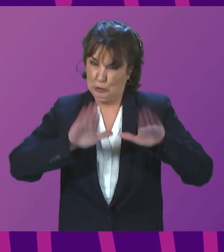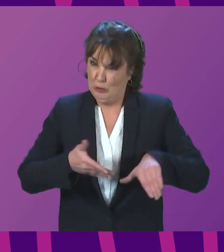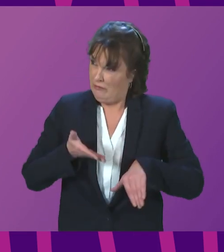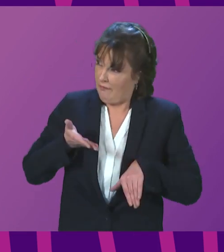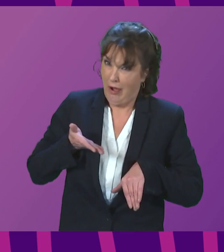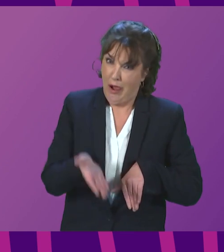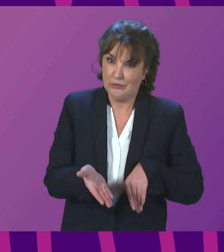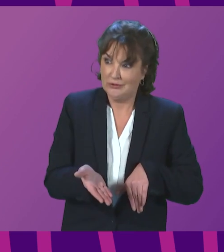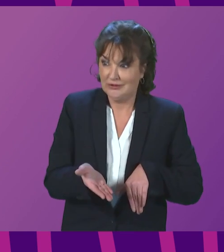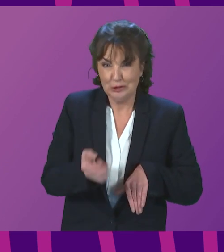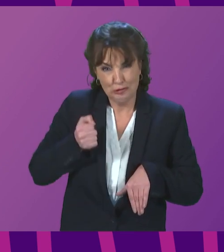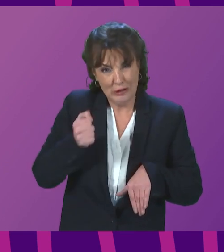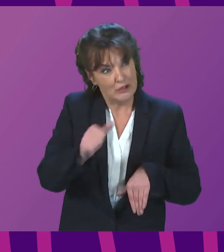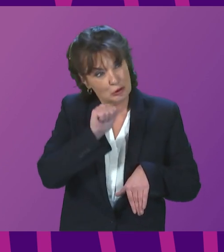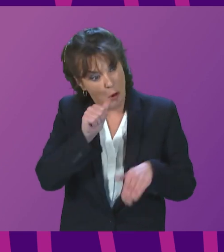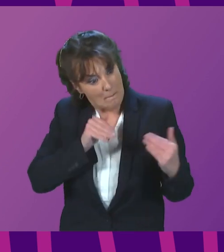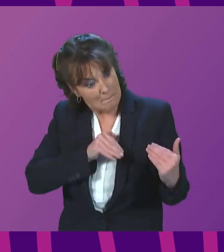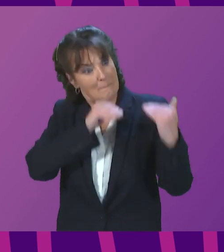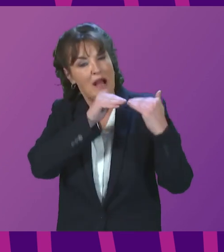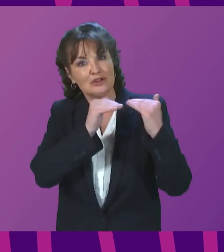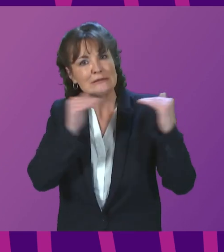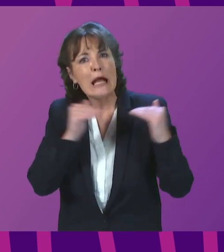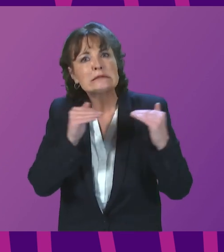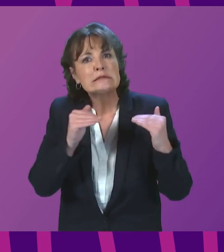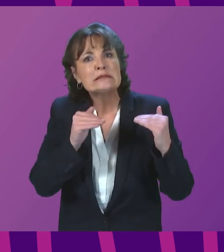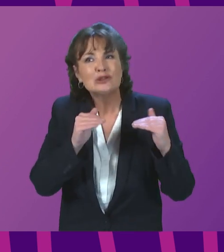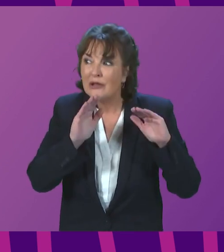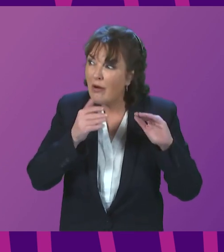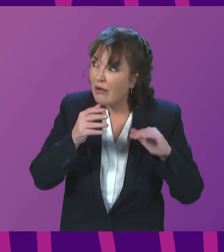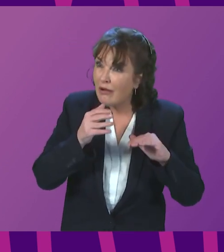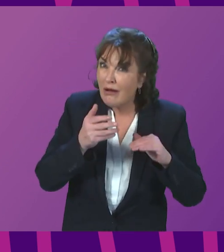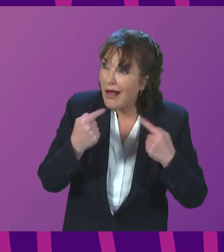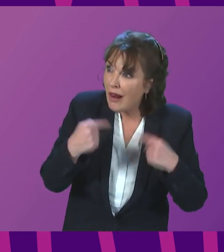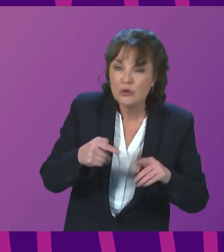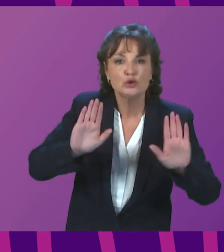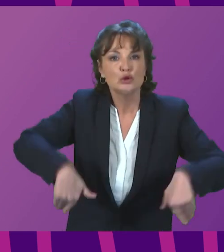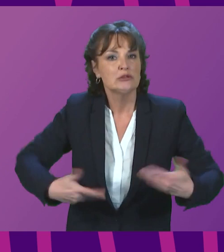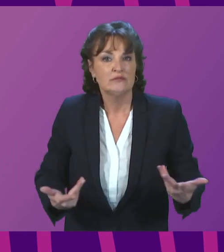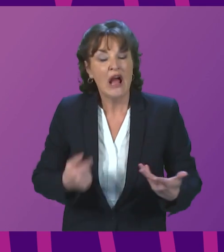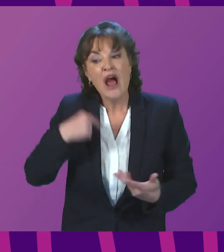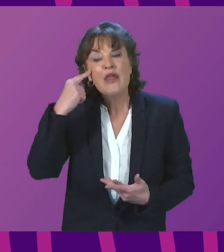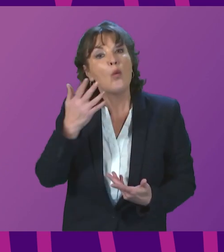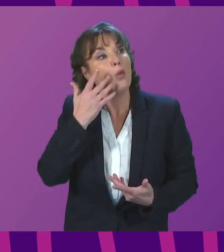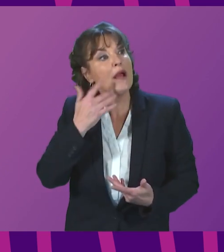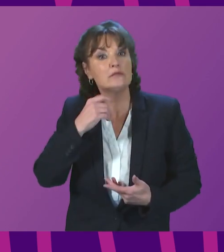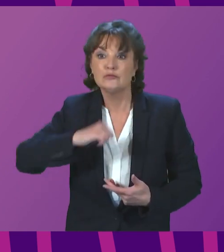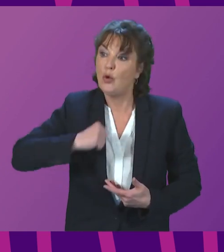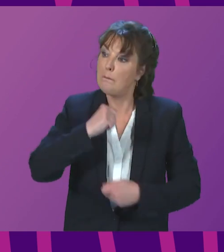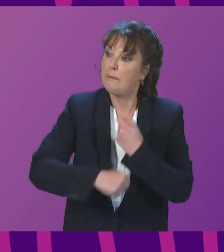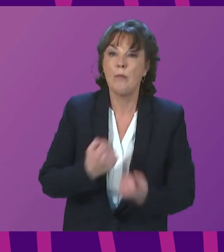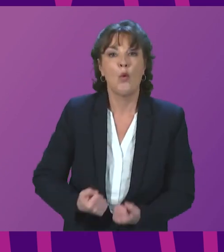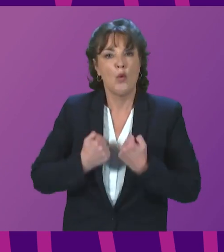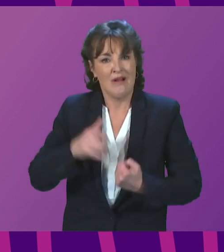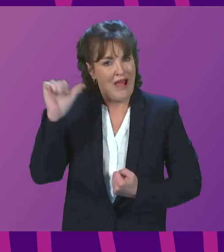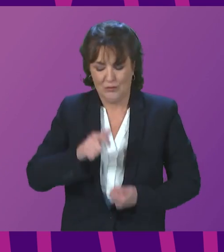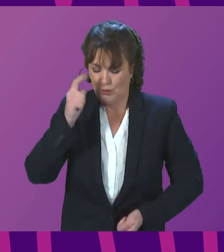on our railways and I would hope when we do have under public ownership that that is corrected immediately. Presiding officer, three families